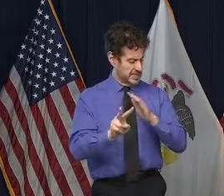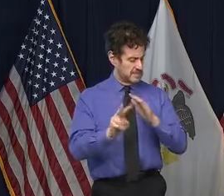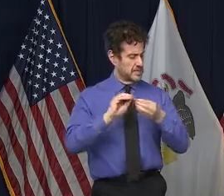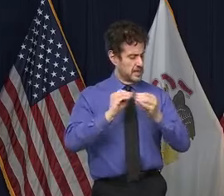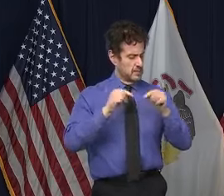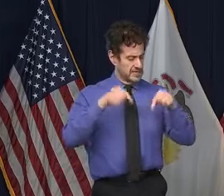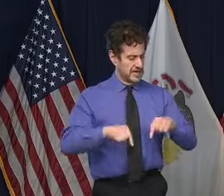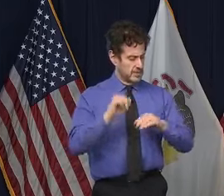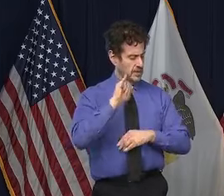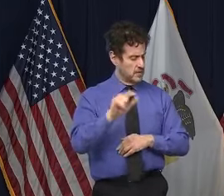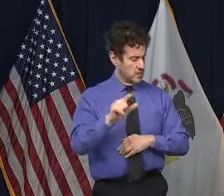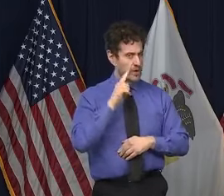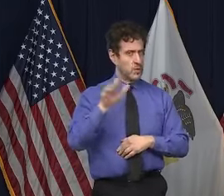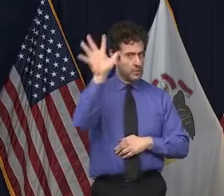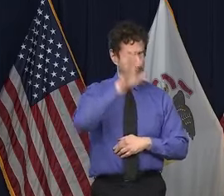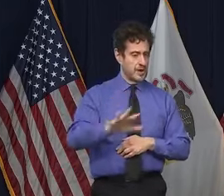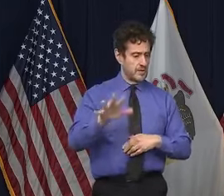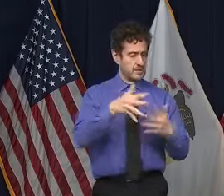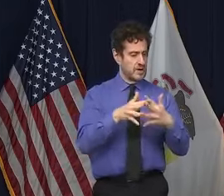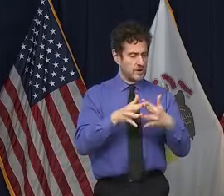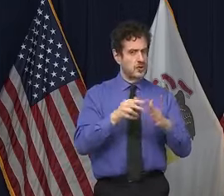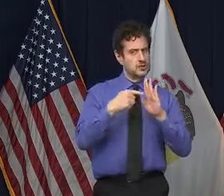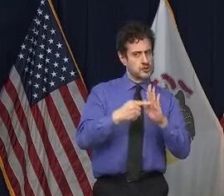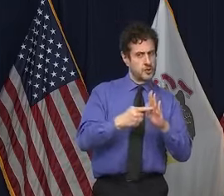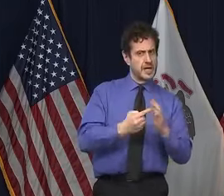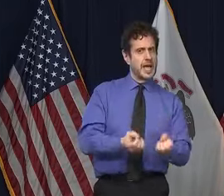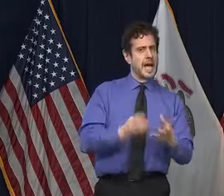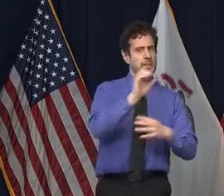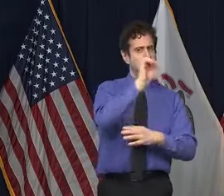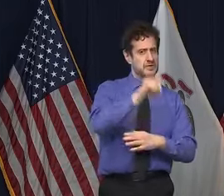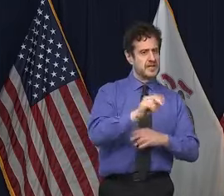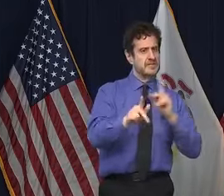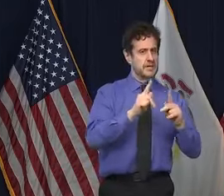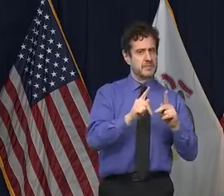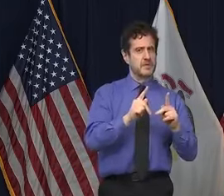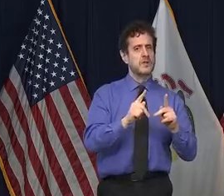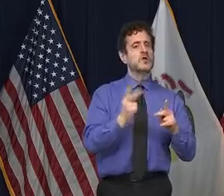nationally showing a percentage of people who recover after vent use?